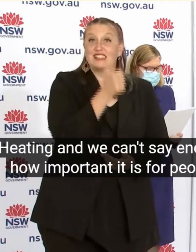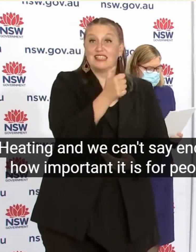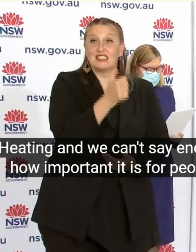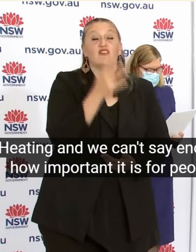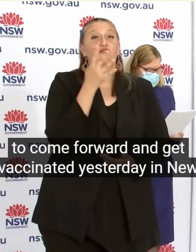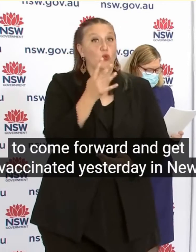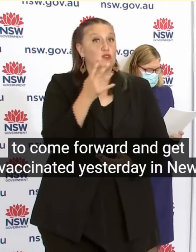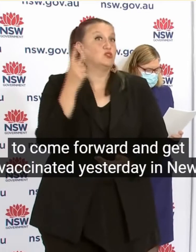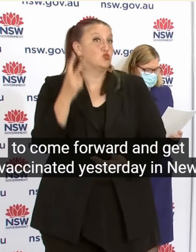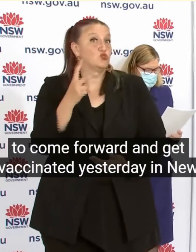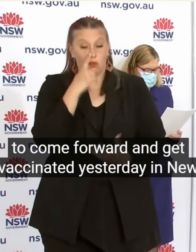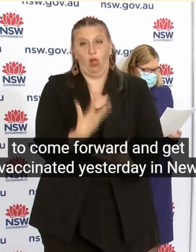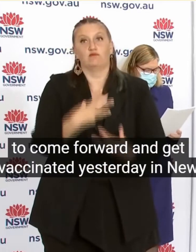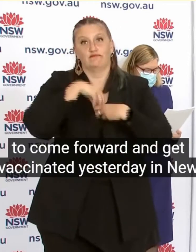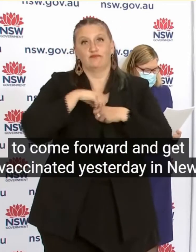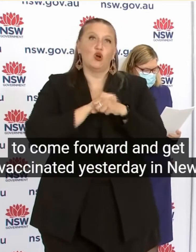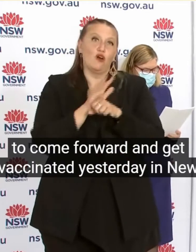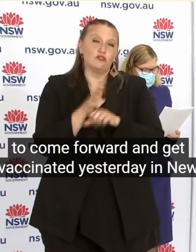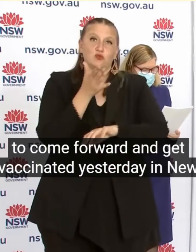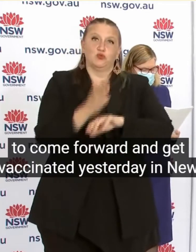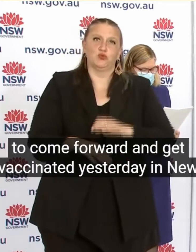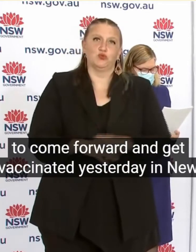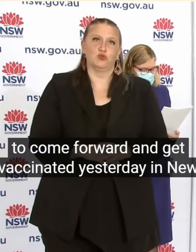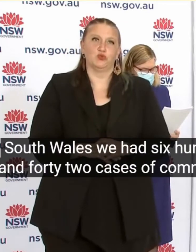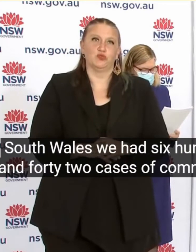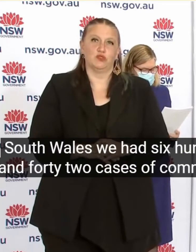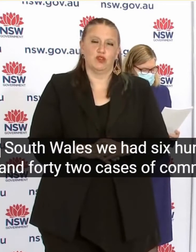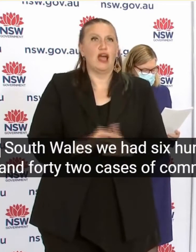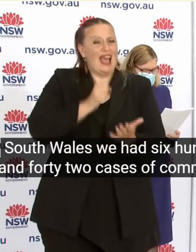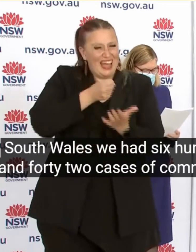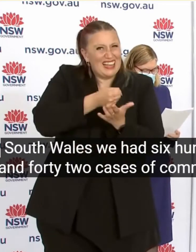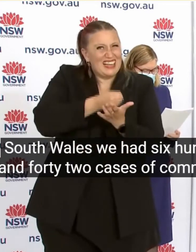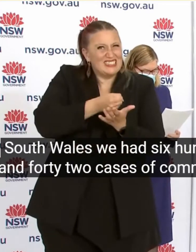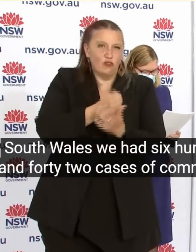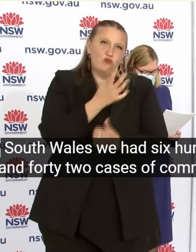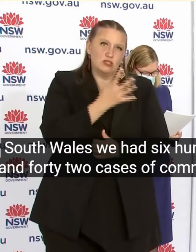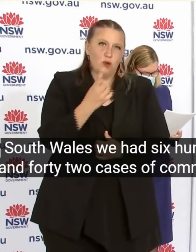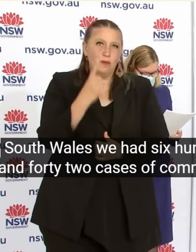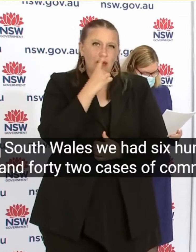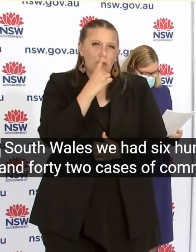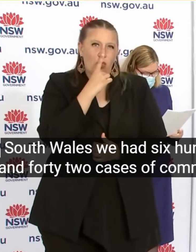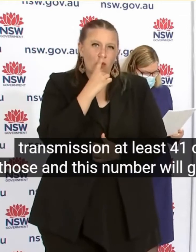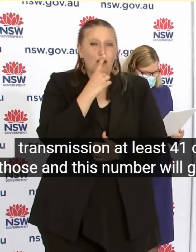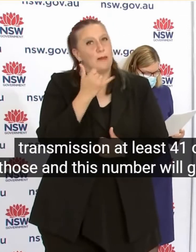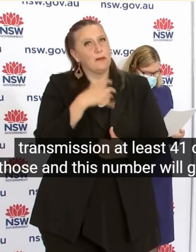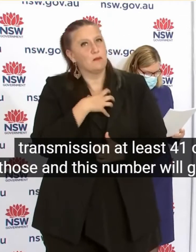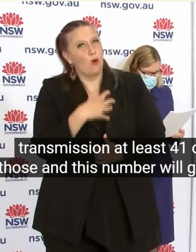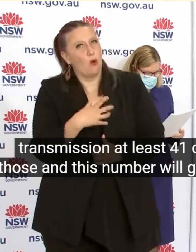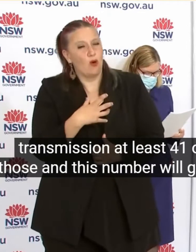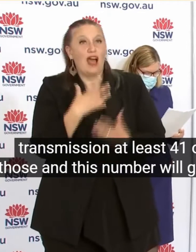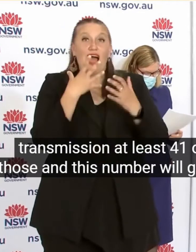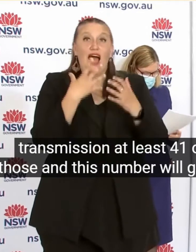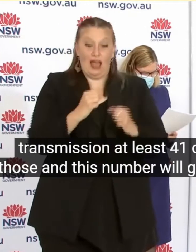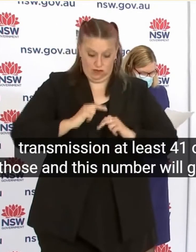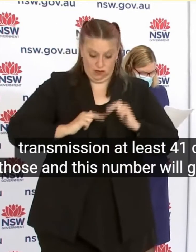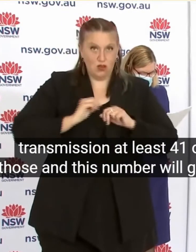transmission At least 41 of those And this number will go up As we further finalise the cases At least 41 were infectious